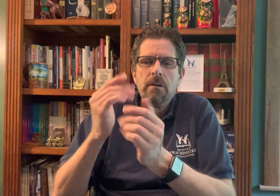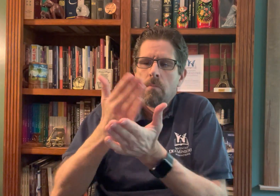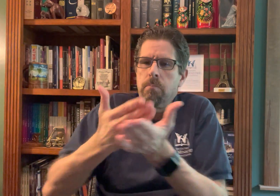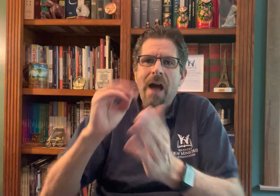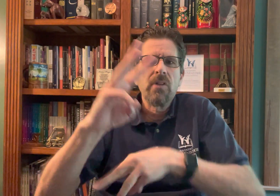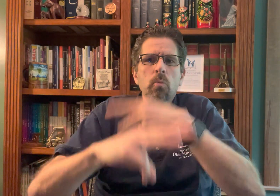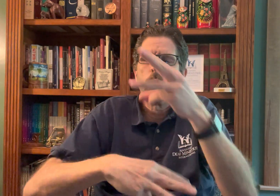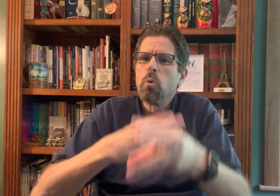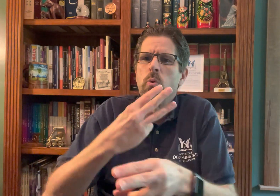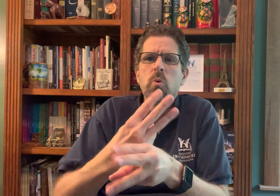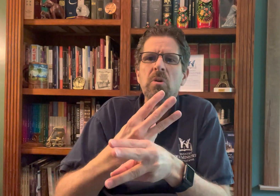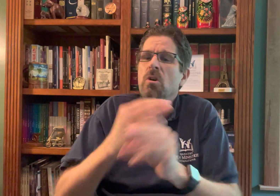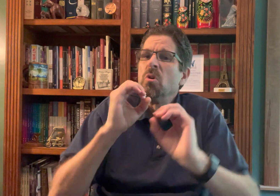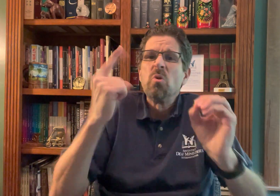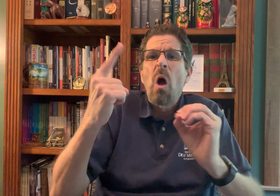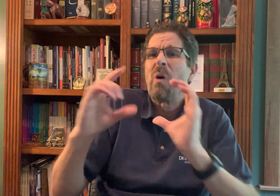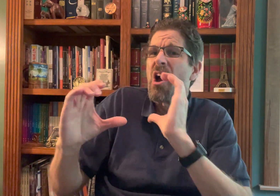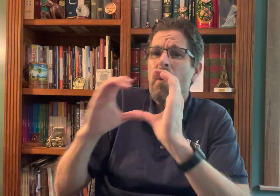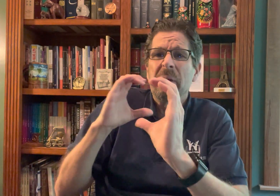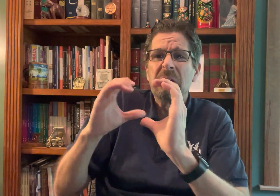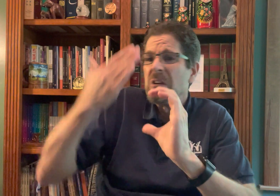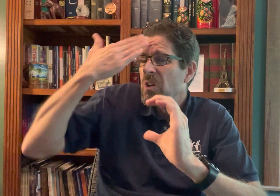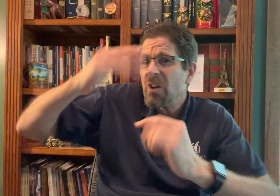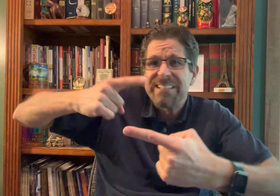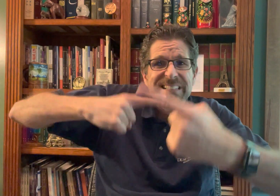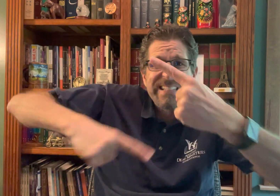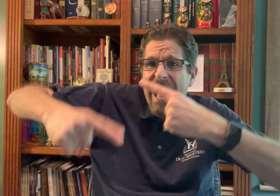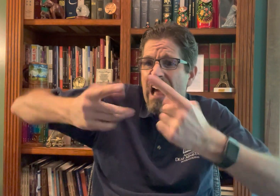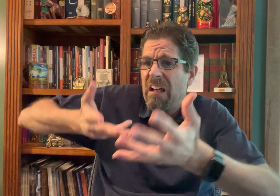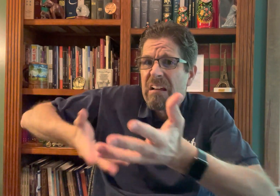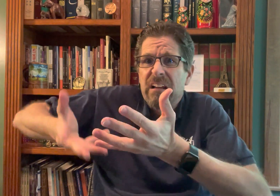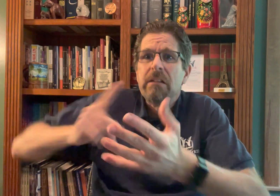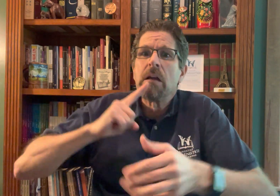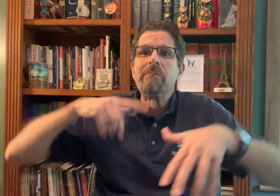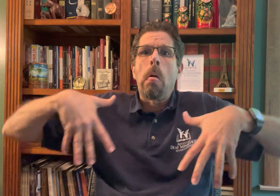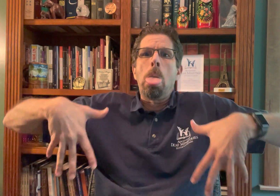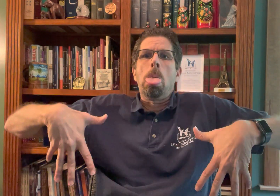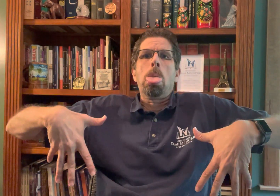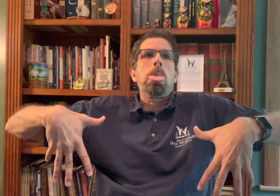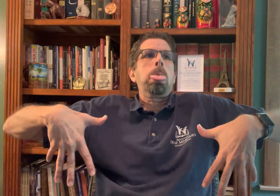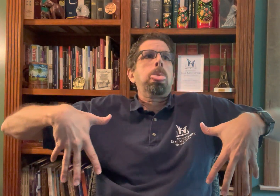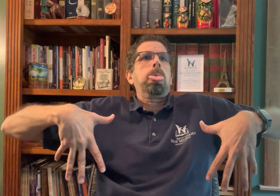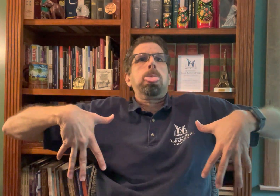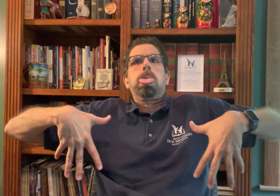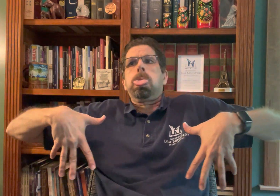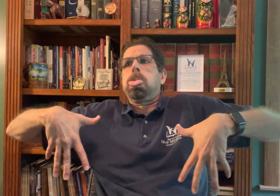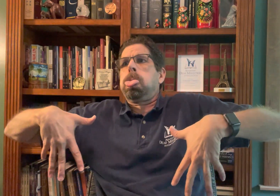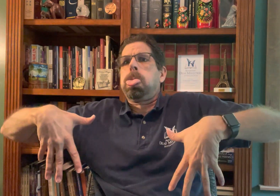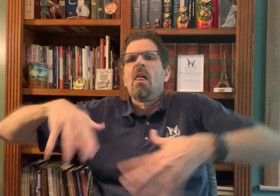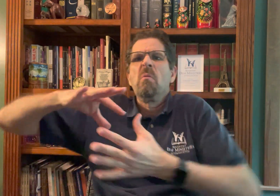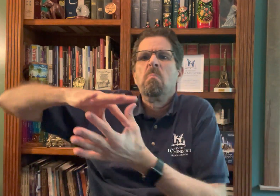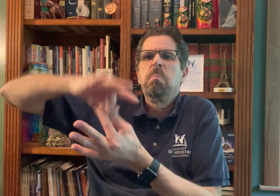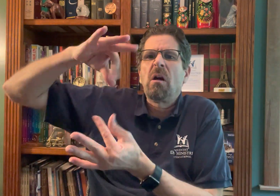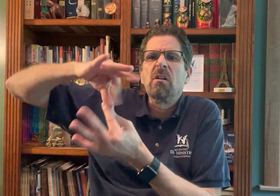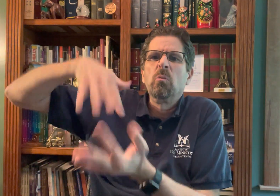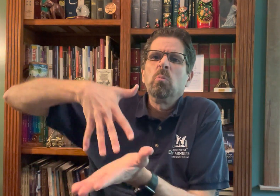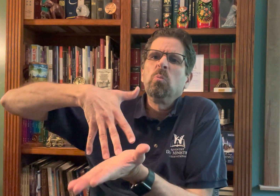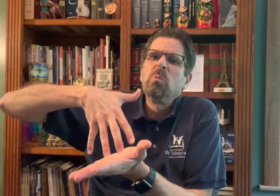There are so many different, there's so many deaf people around us and people don't know their language.